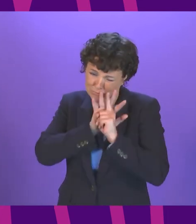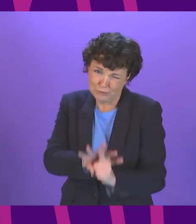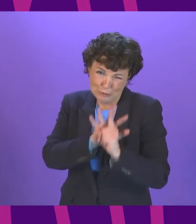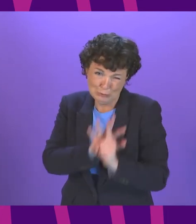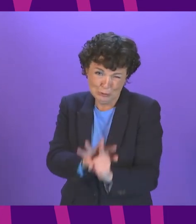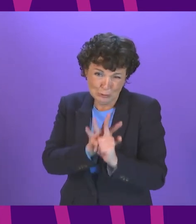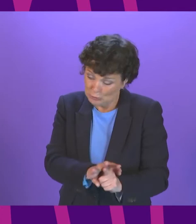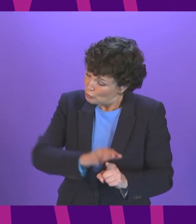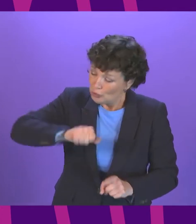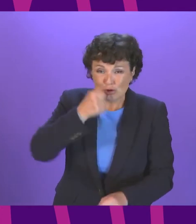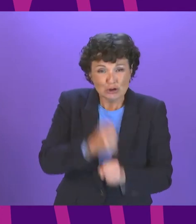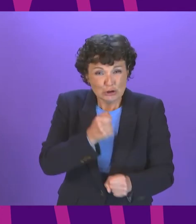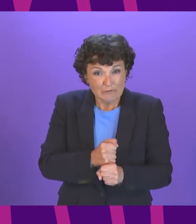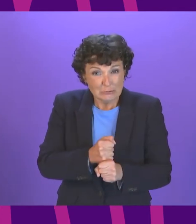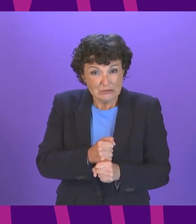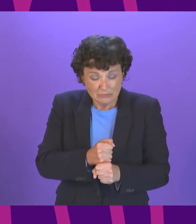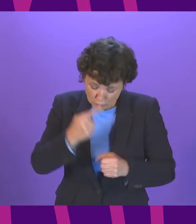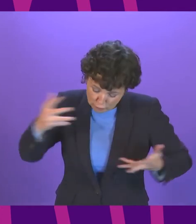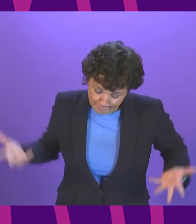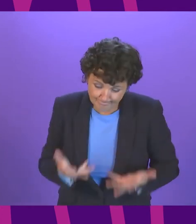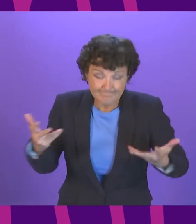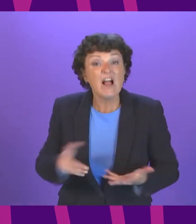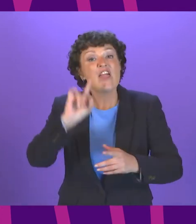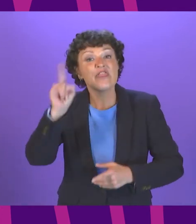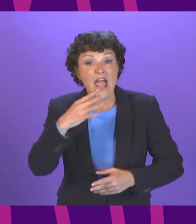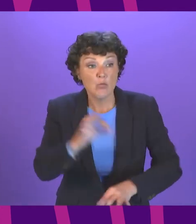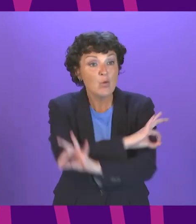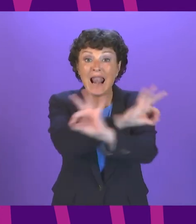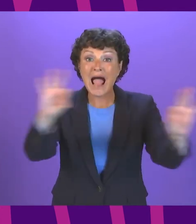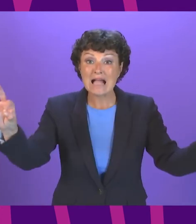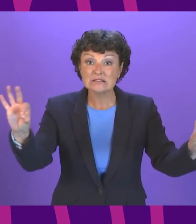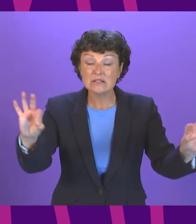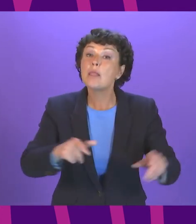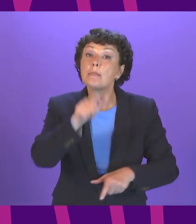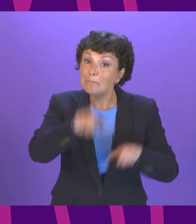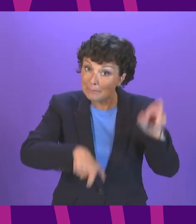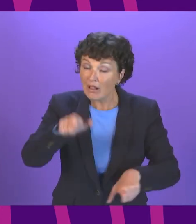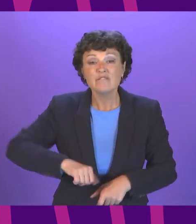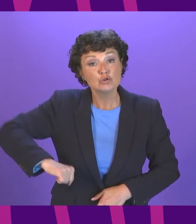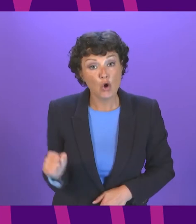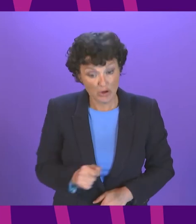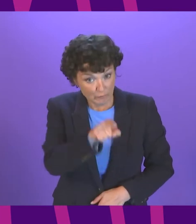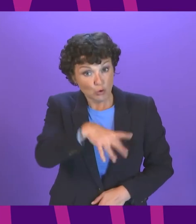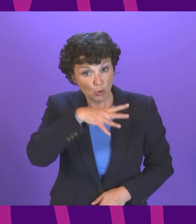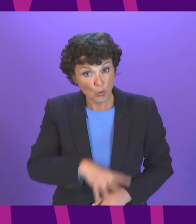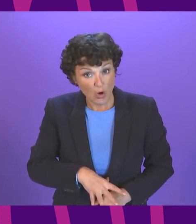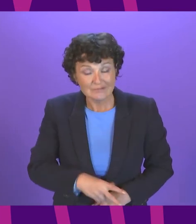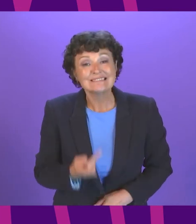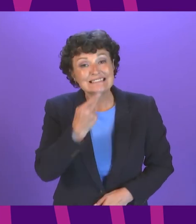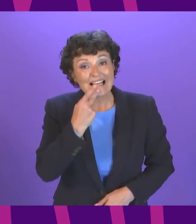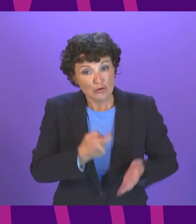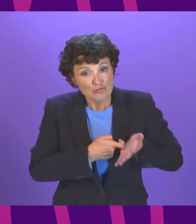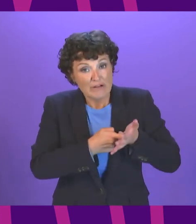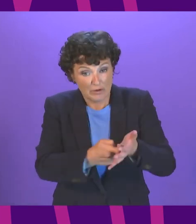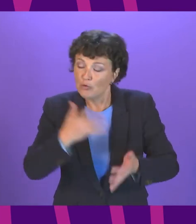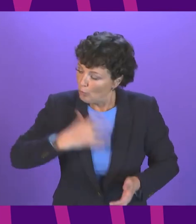their limits and then we will ask the people if they want to complete the journey to independence we look forward to working with all those